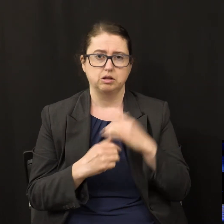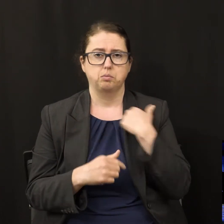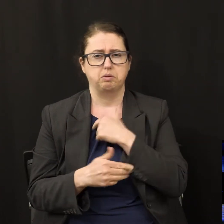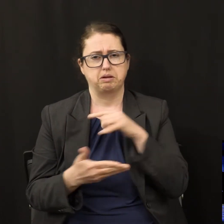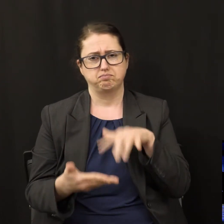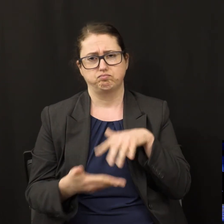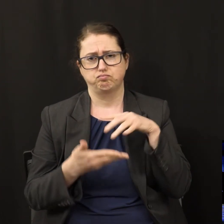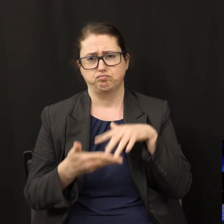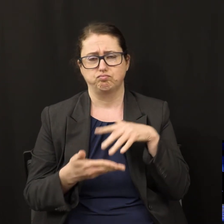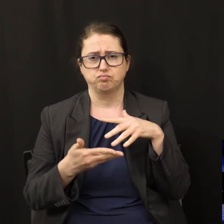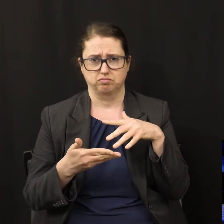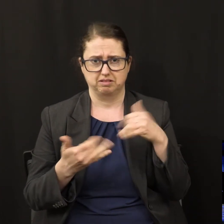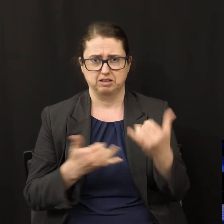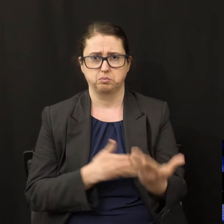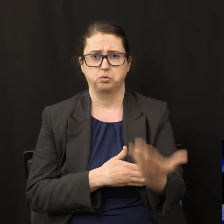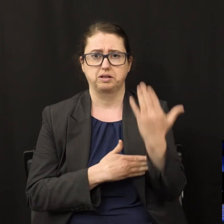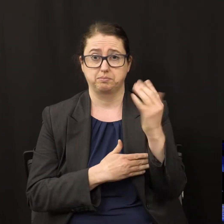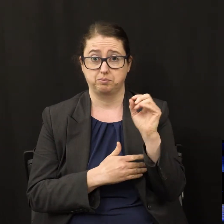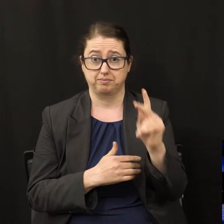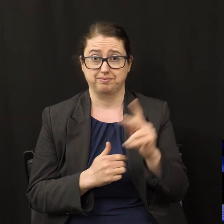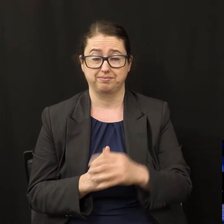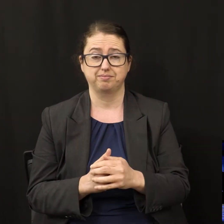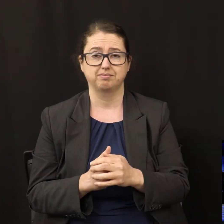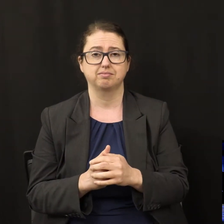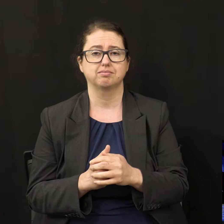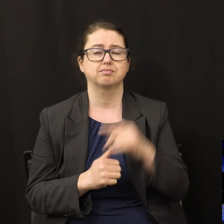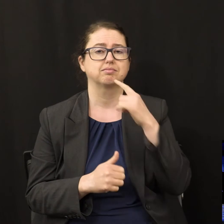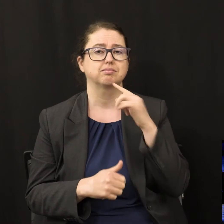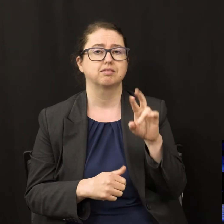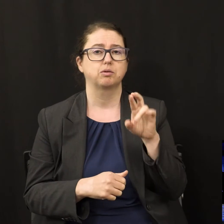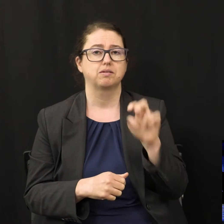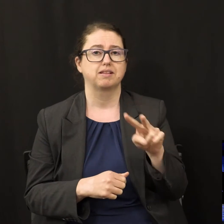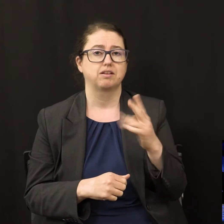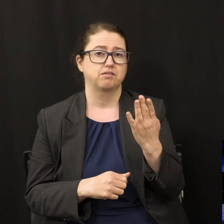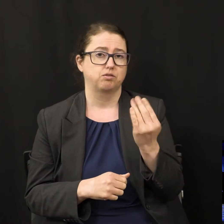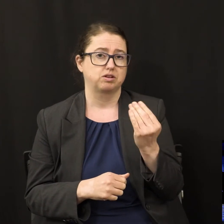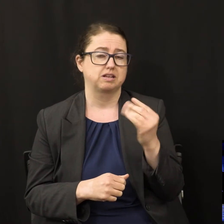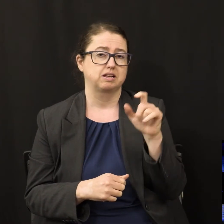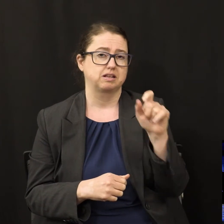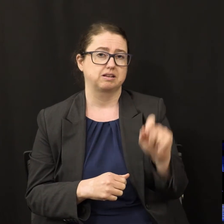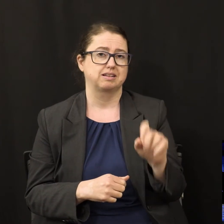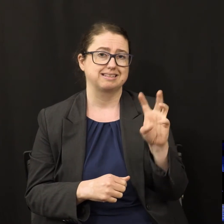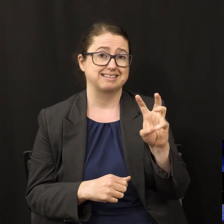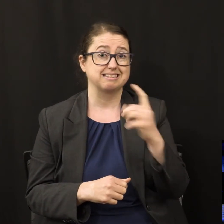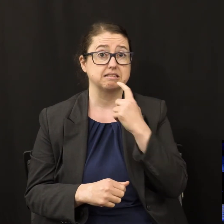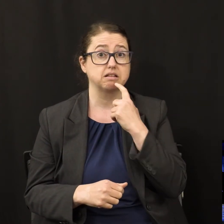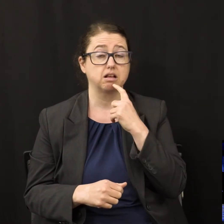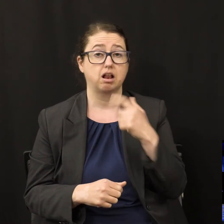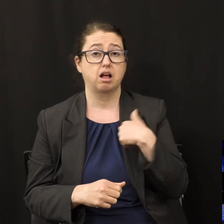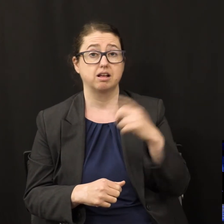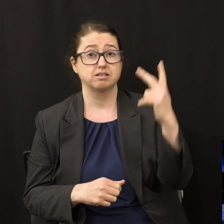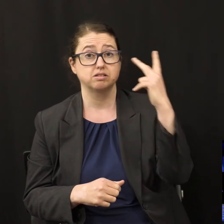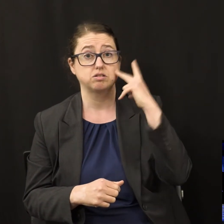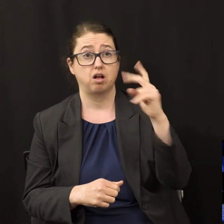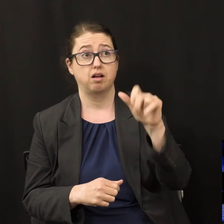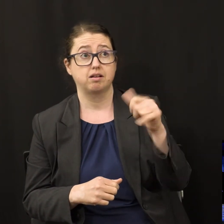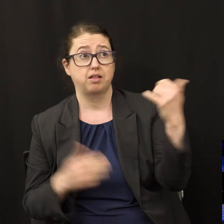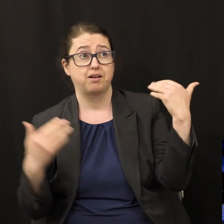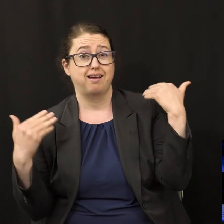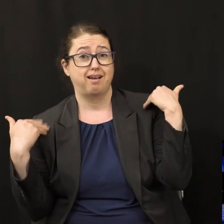this morning. It says in Revelation 14, verse 6, Then I saw another angel flying in